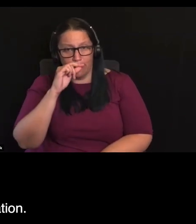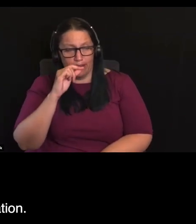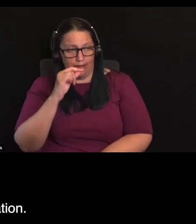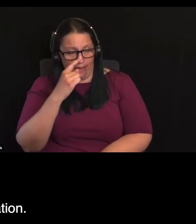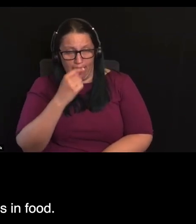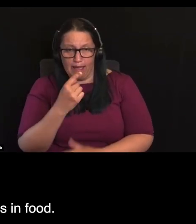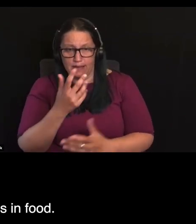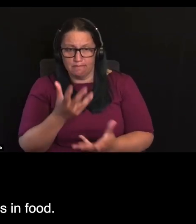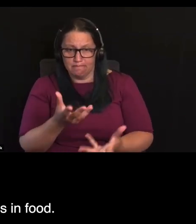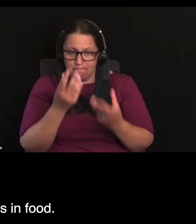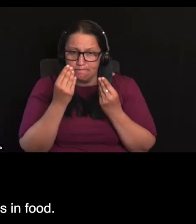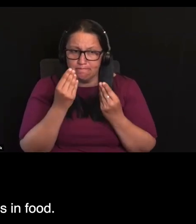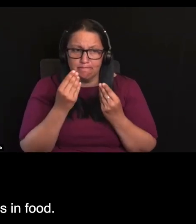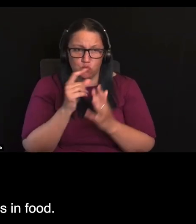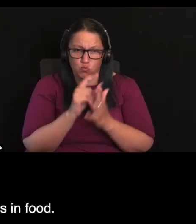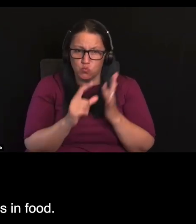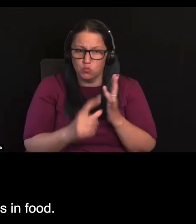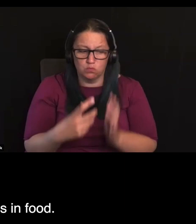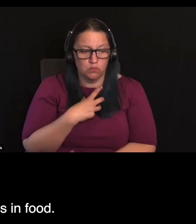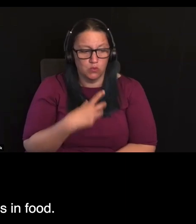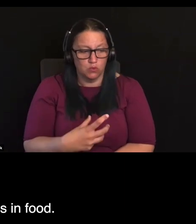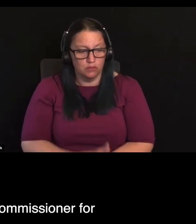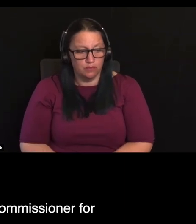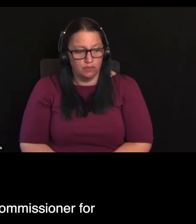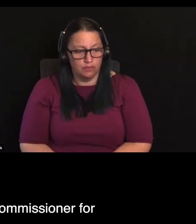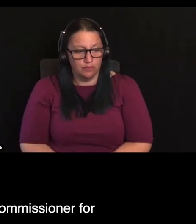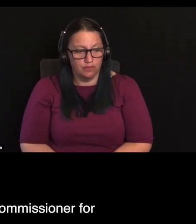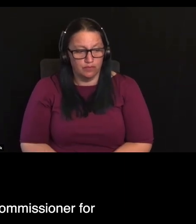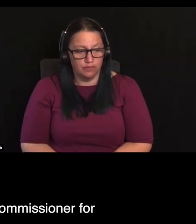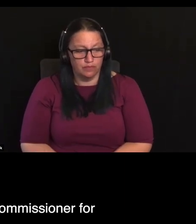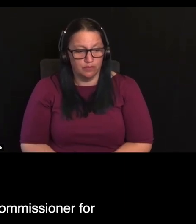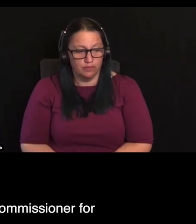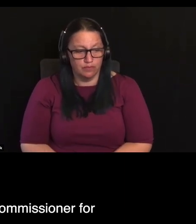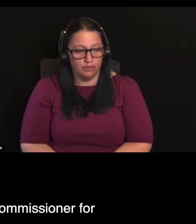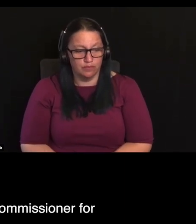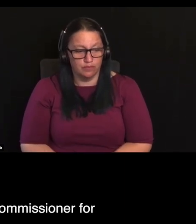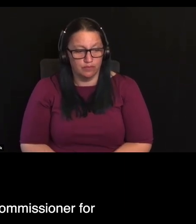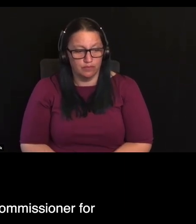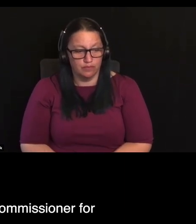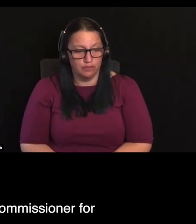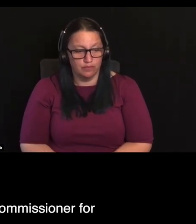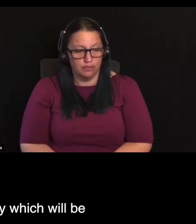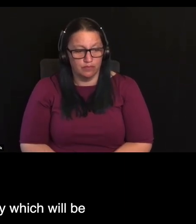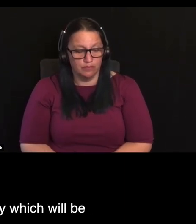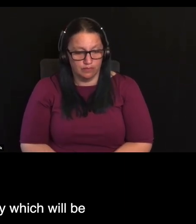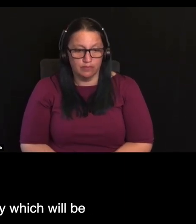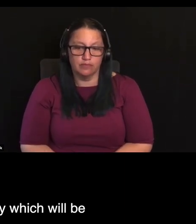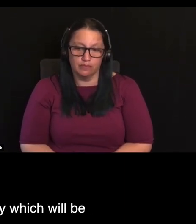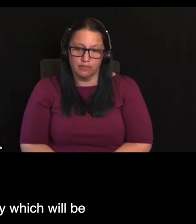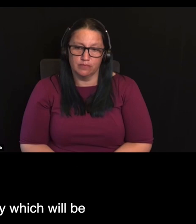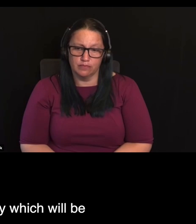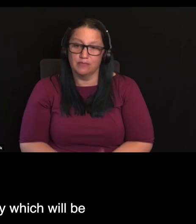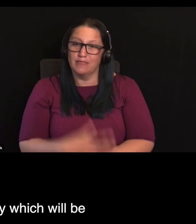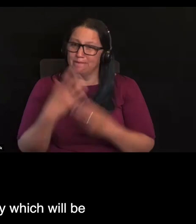education. We're working on initiatives in food. And also, there is the Assistant Commissioner for Sector